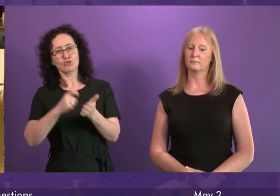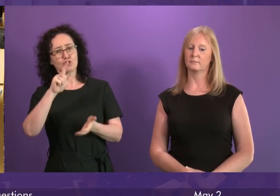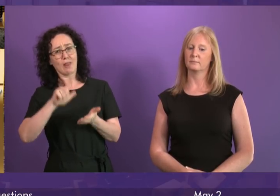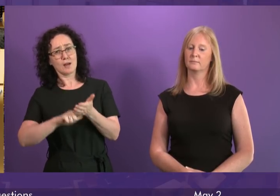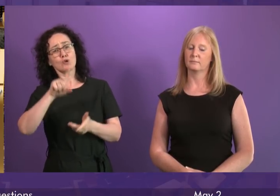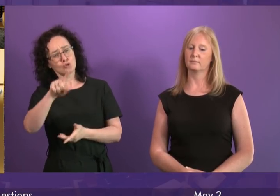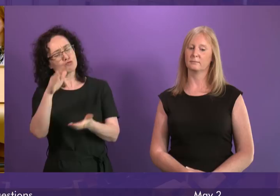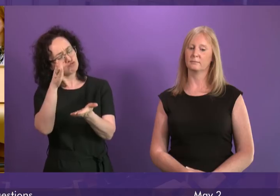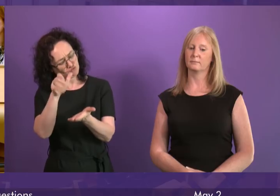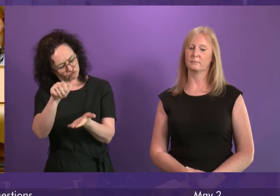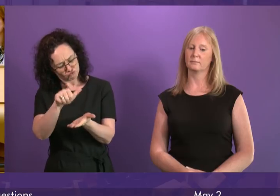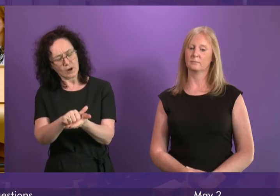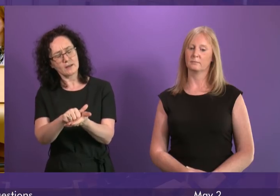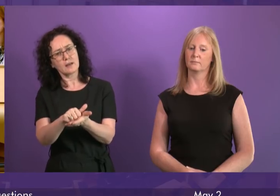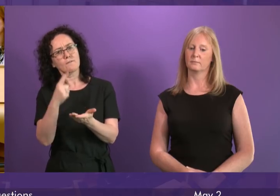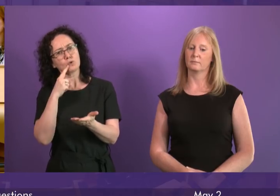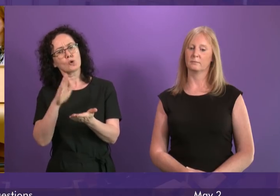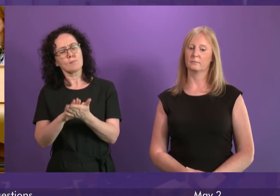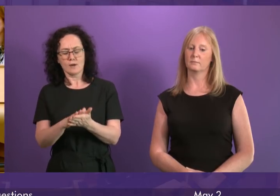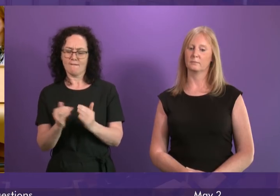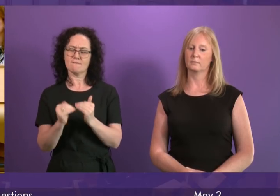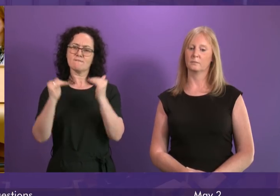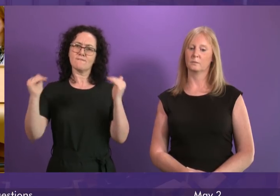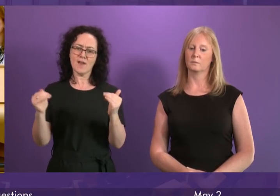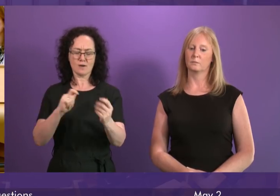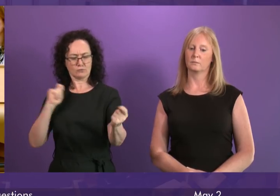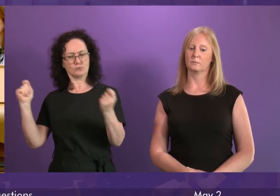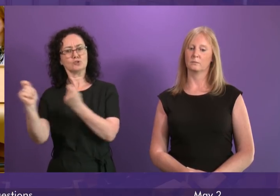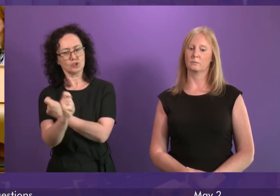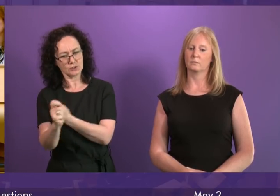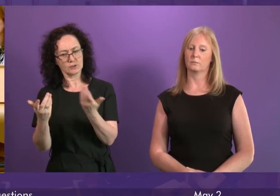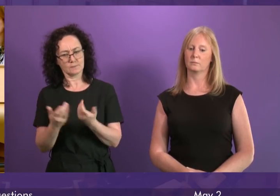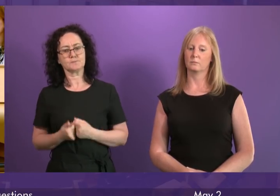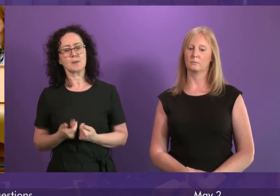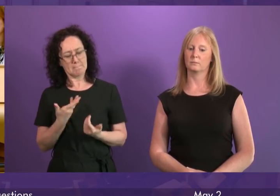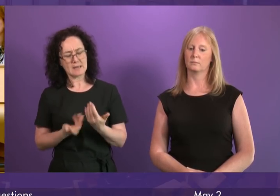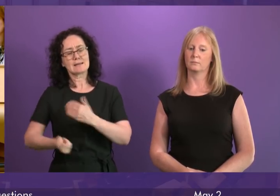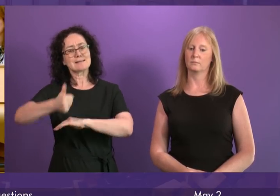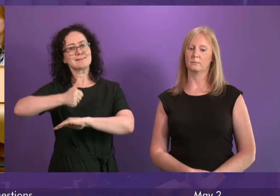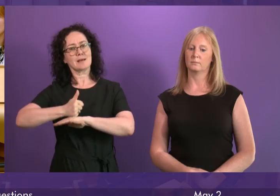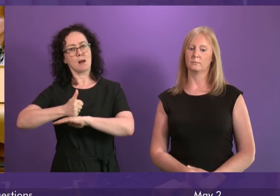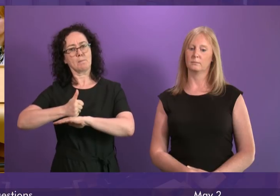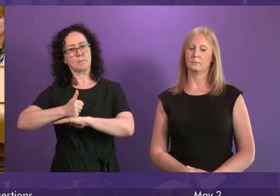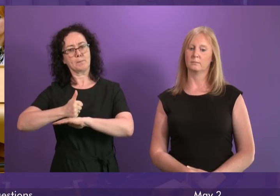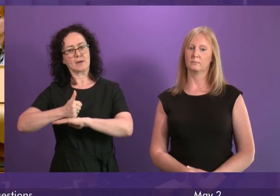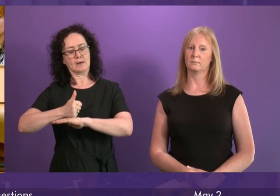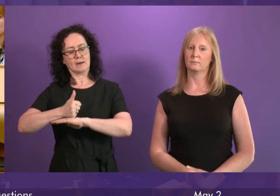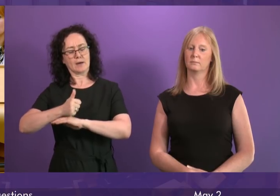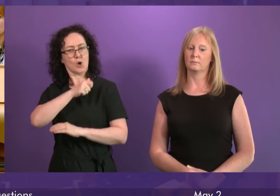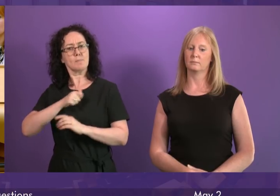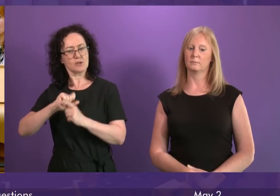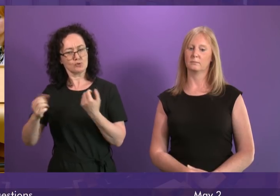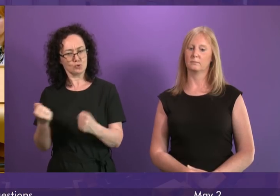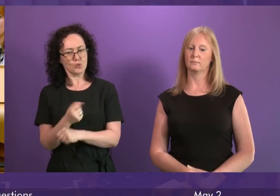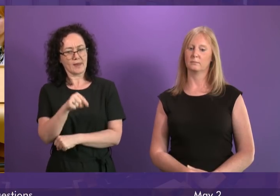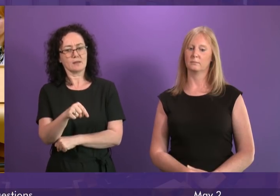just transition. That is why the Environment Secretary has already established a just transition commission, something we were encouraged to do by